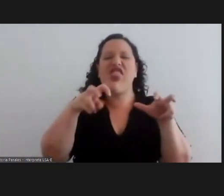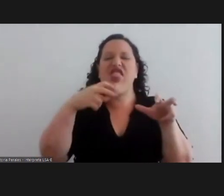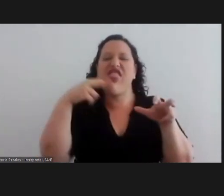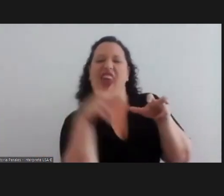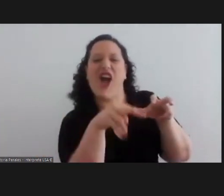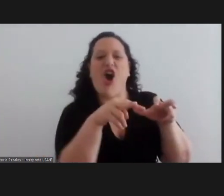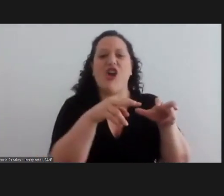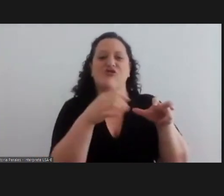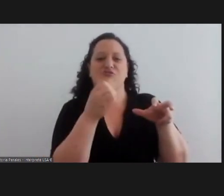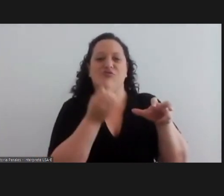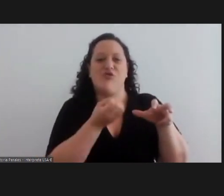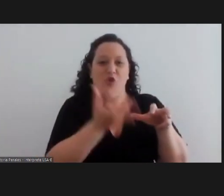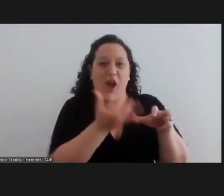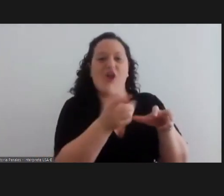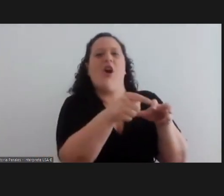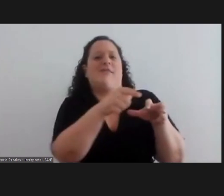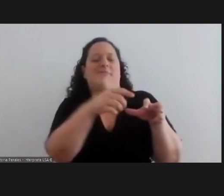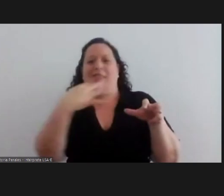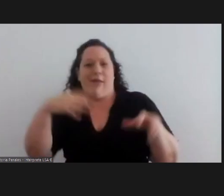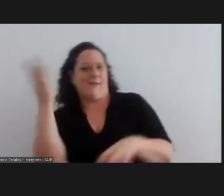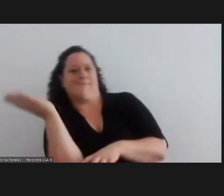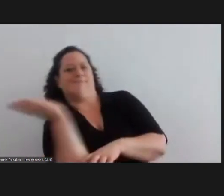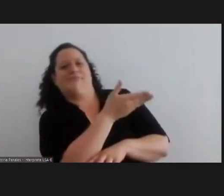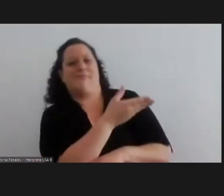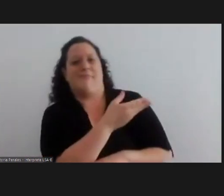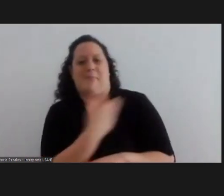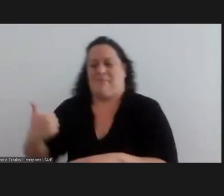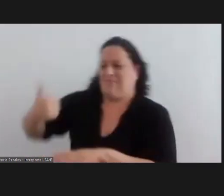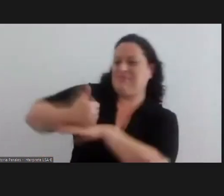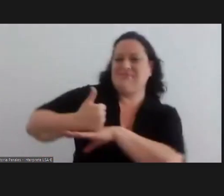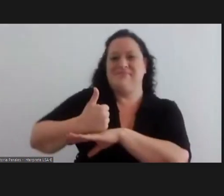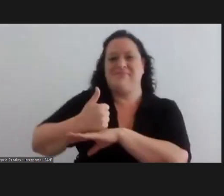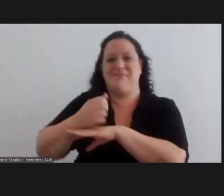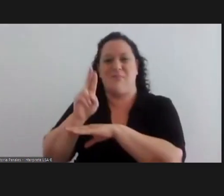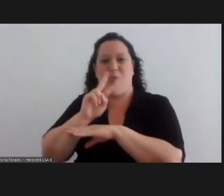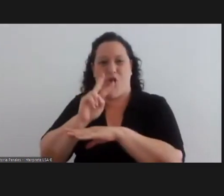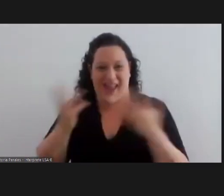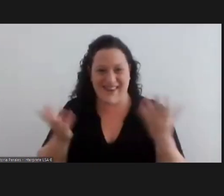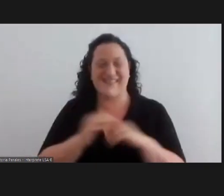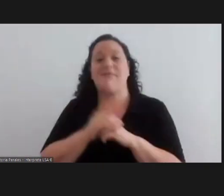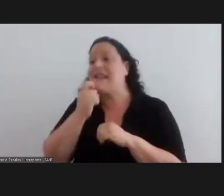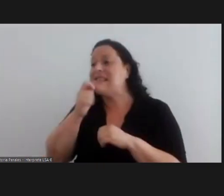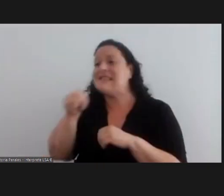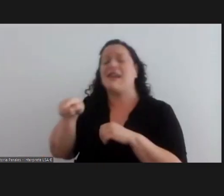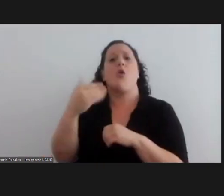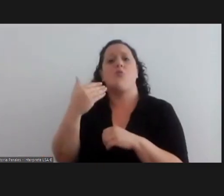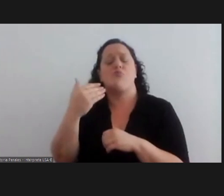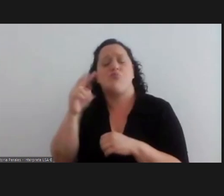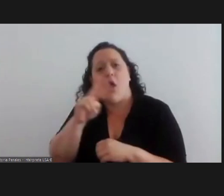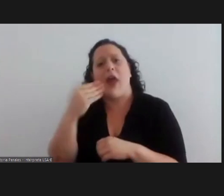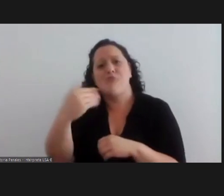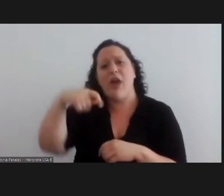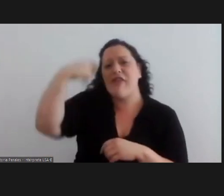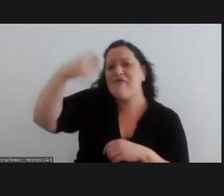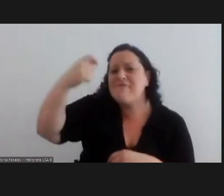was that we have to kill the dragon in the sense that women had to film had to make